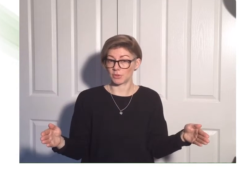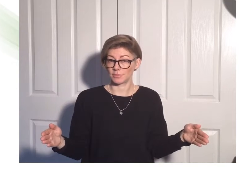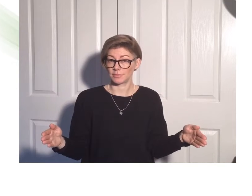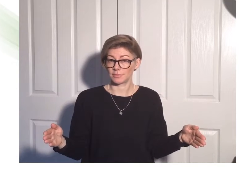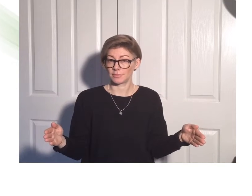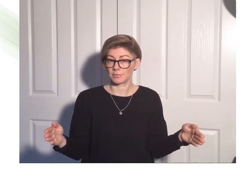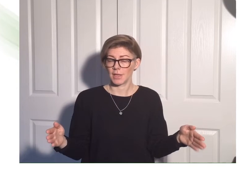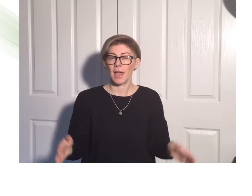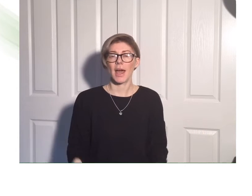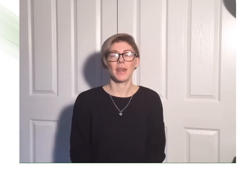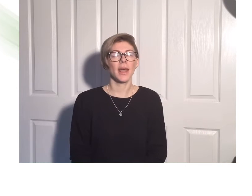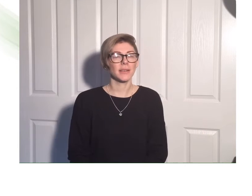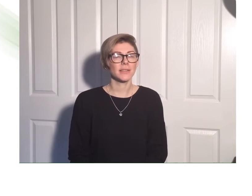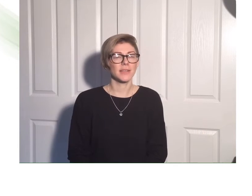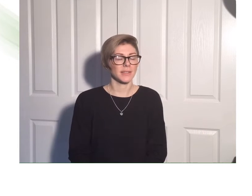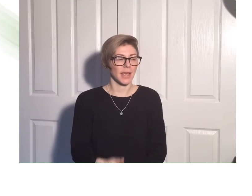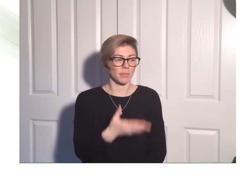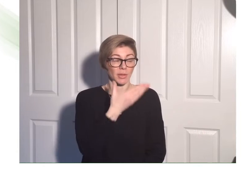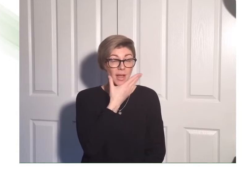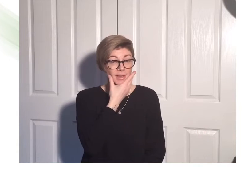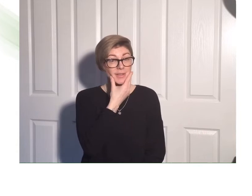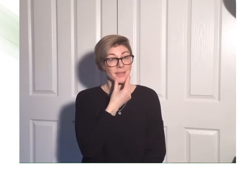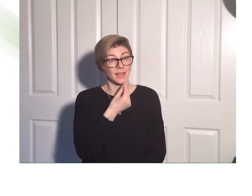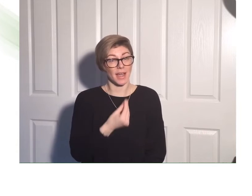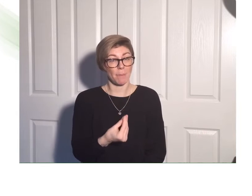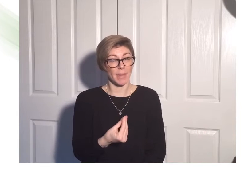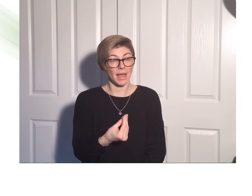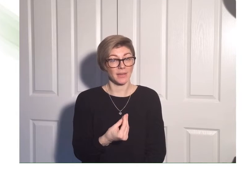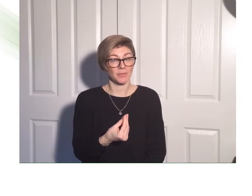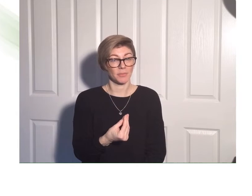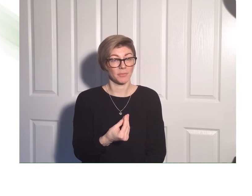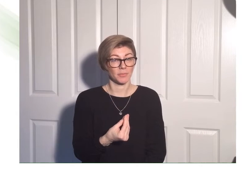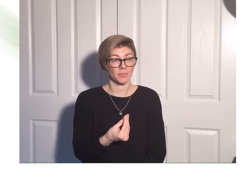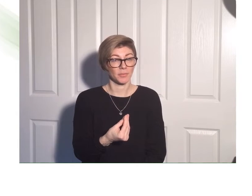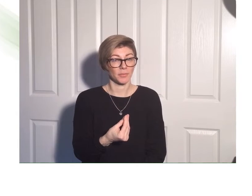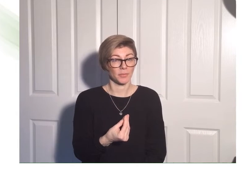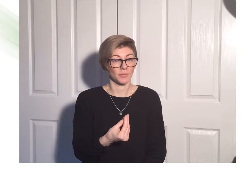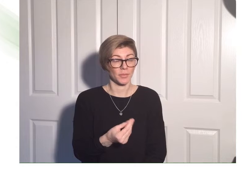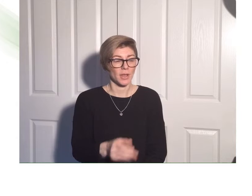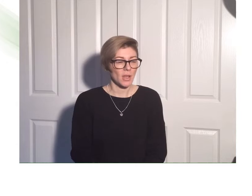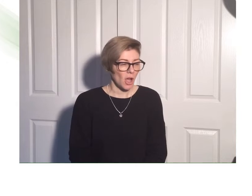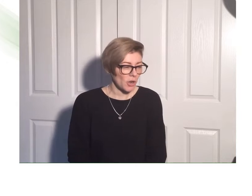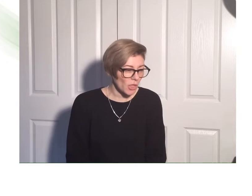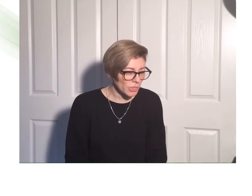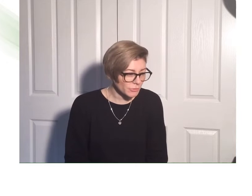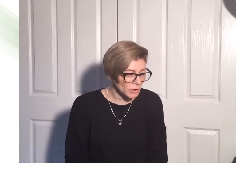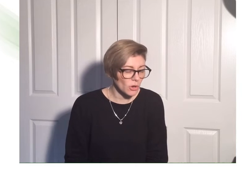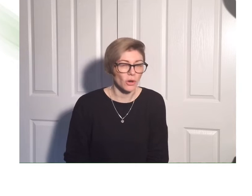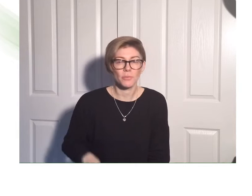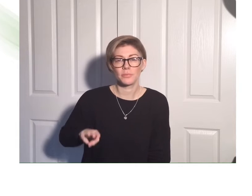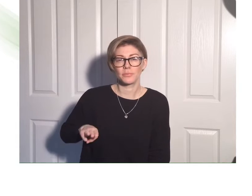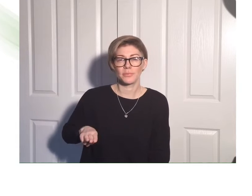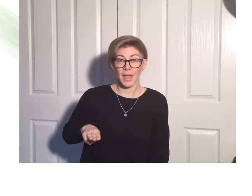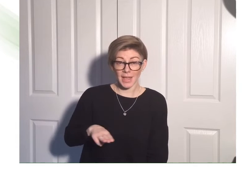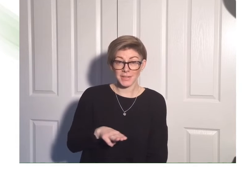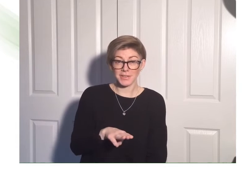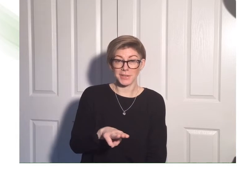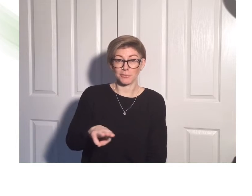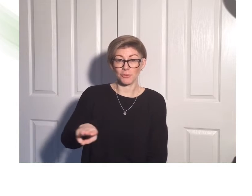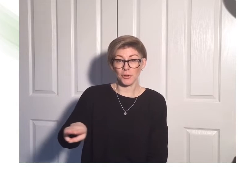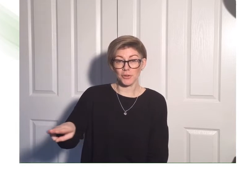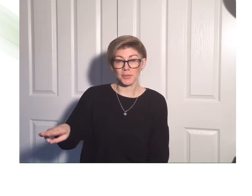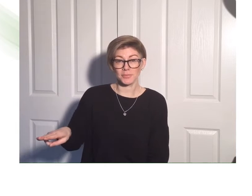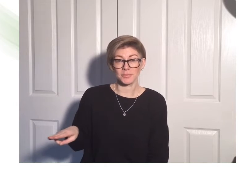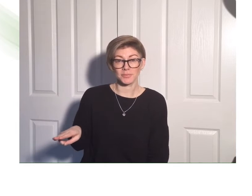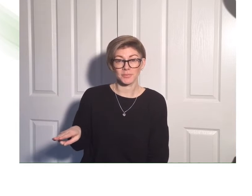table. And next to the table I can see a man. And on the floor I can